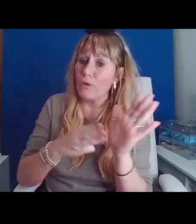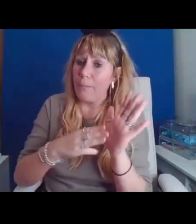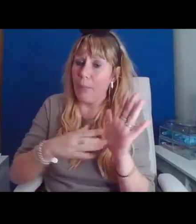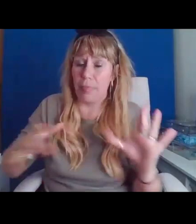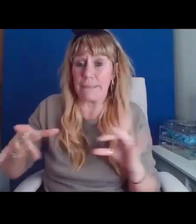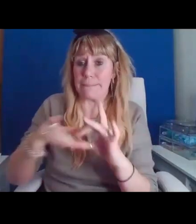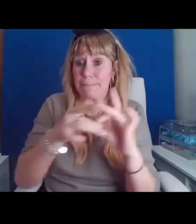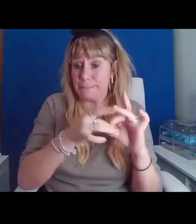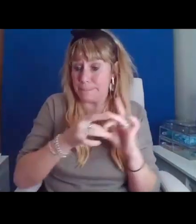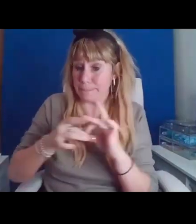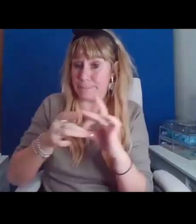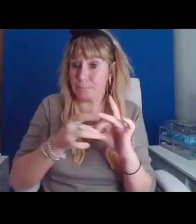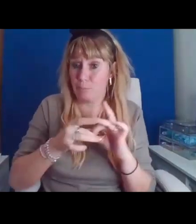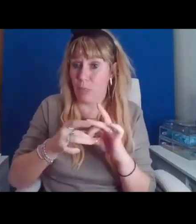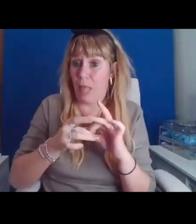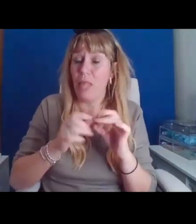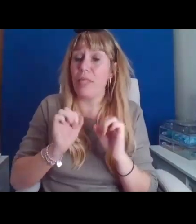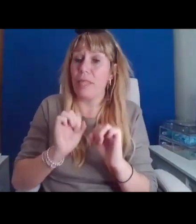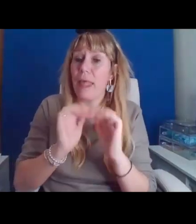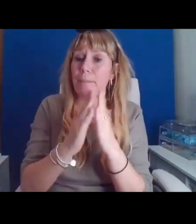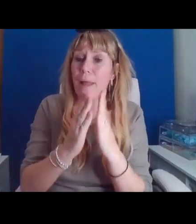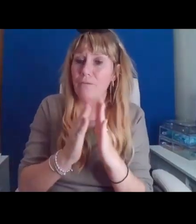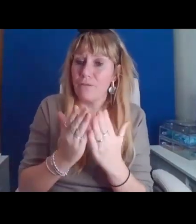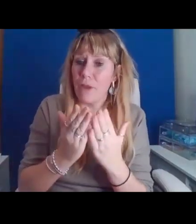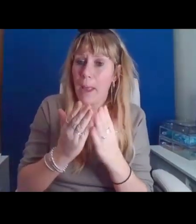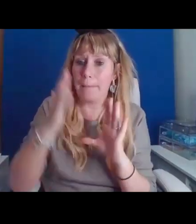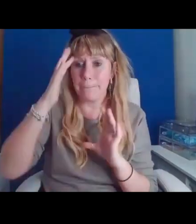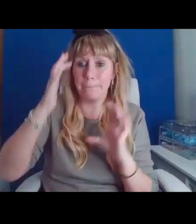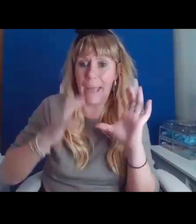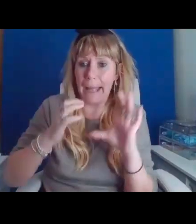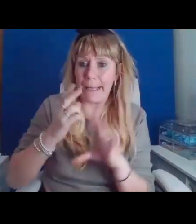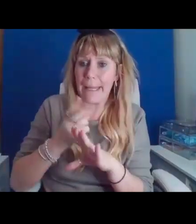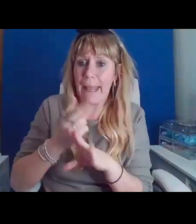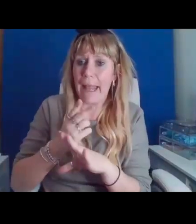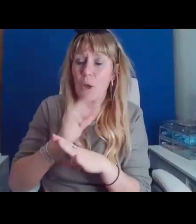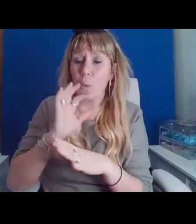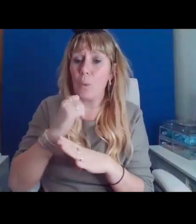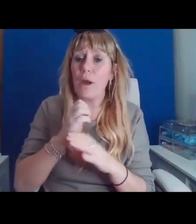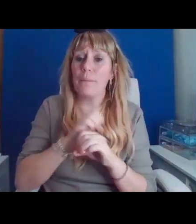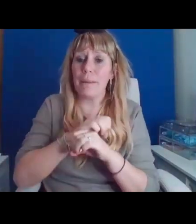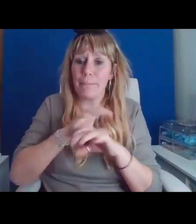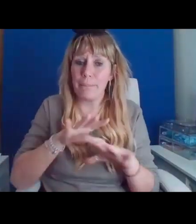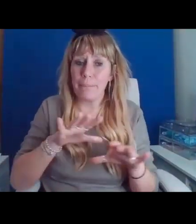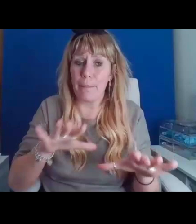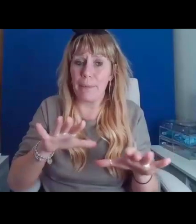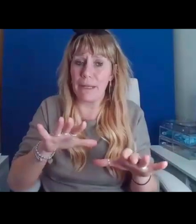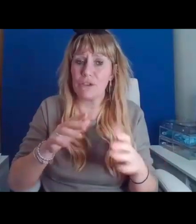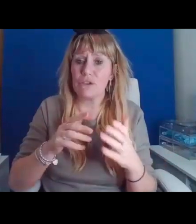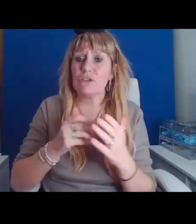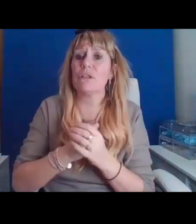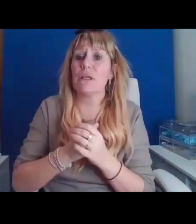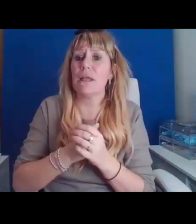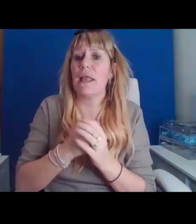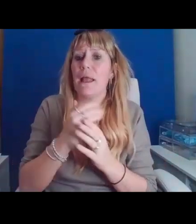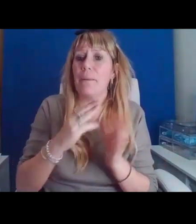Their upcoming pamphlet, Mad Again, will be published with written off in May 2024.